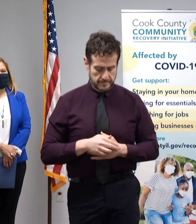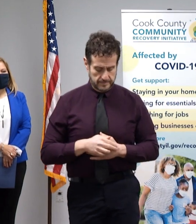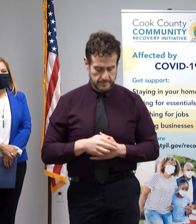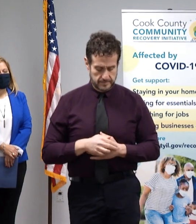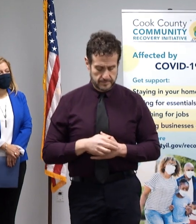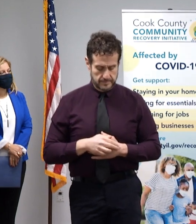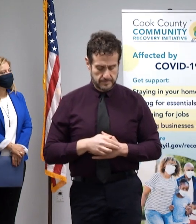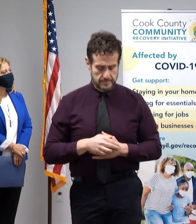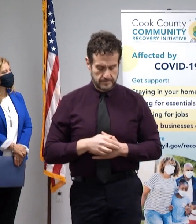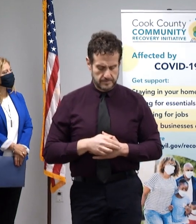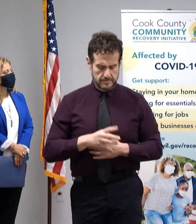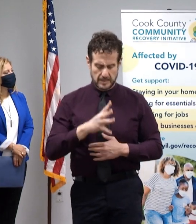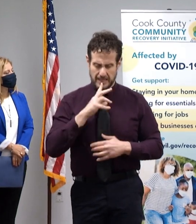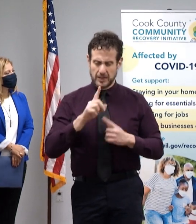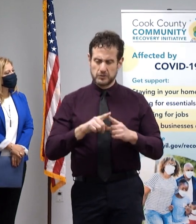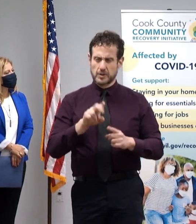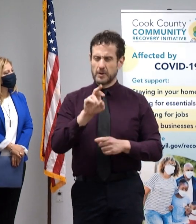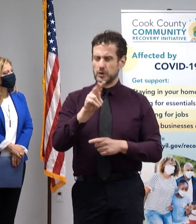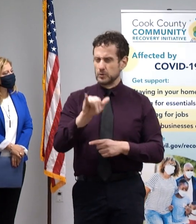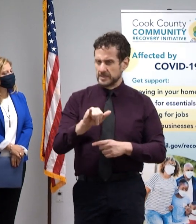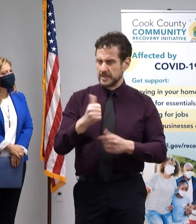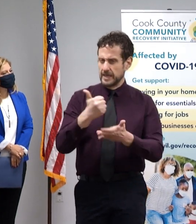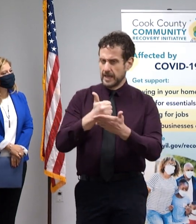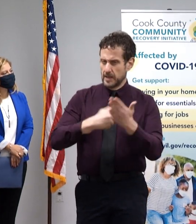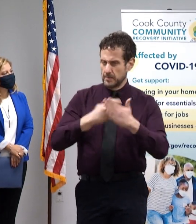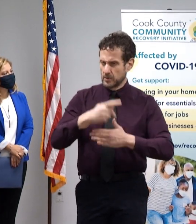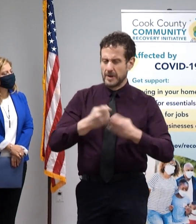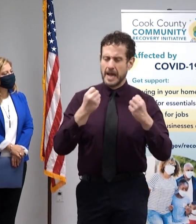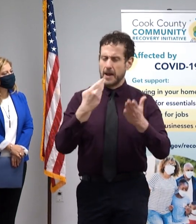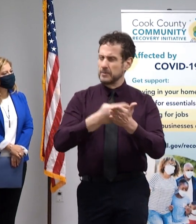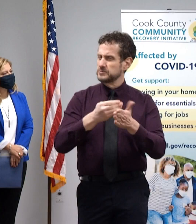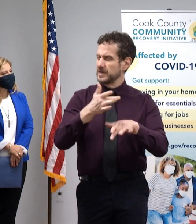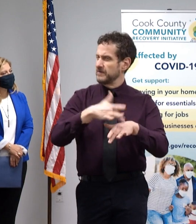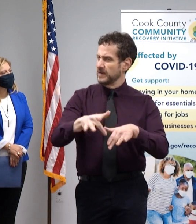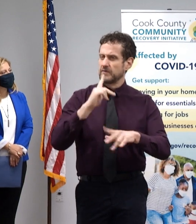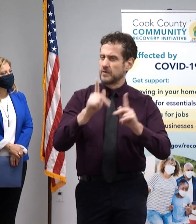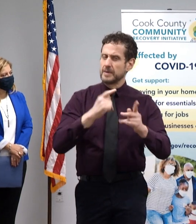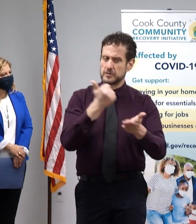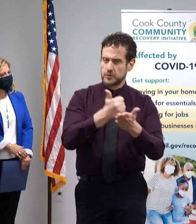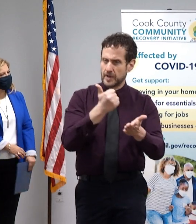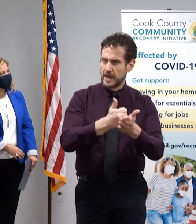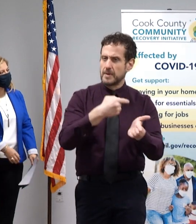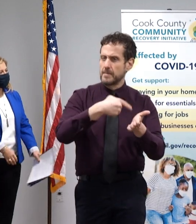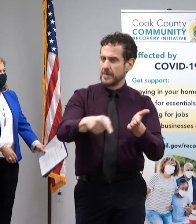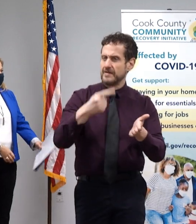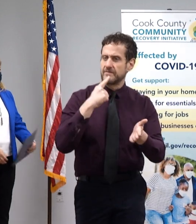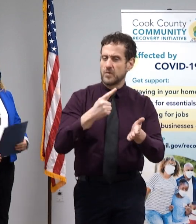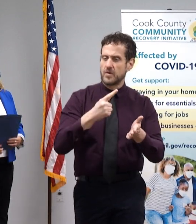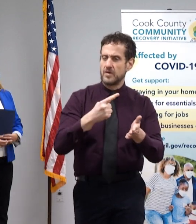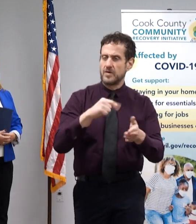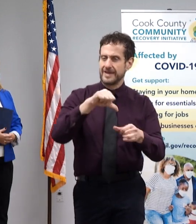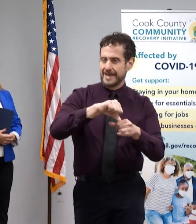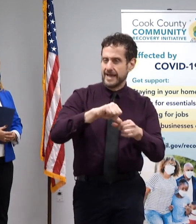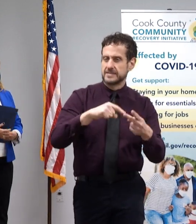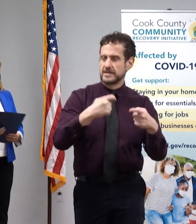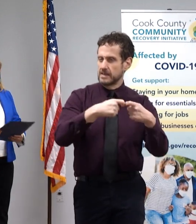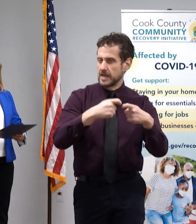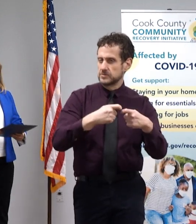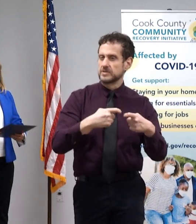Yeah, can you talk about the utility assistance program? Like how much money is going to do that? Utility assistance. think that's you, Harold.